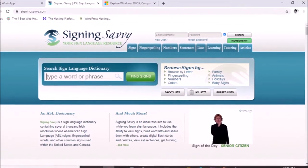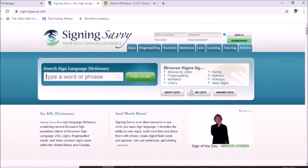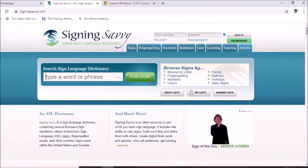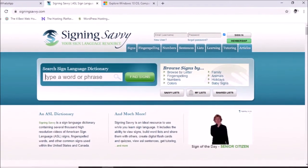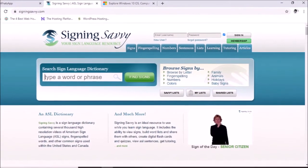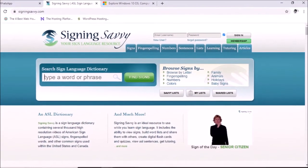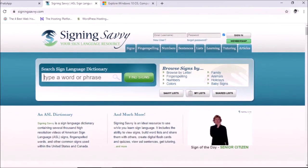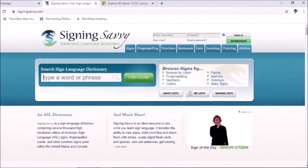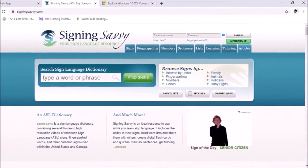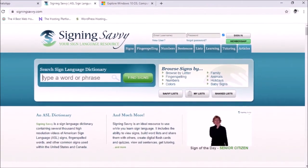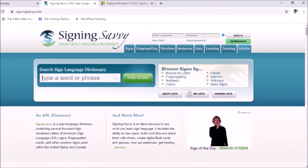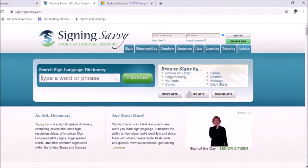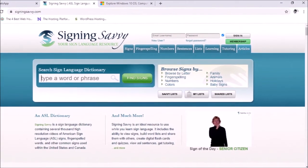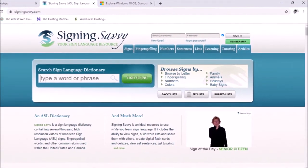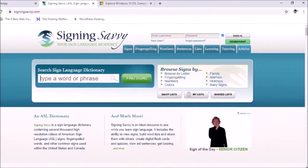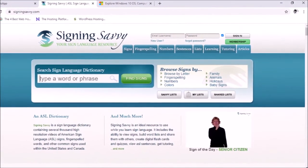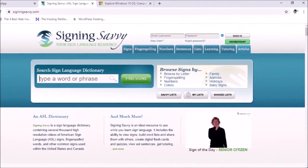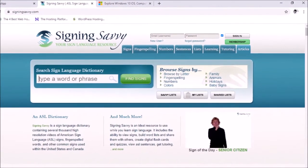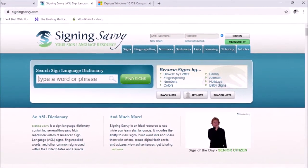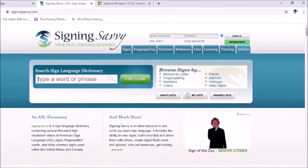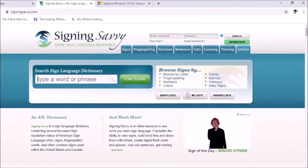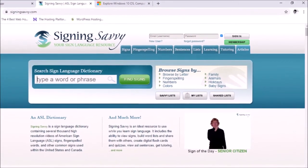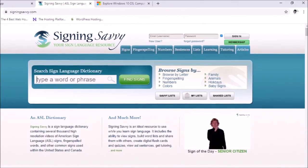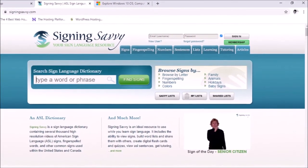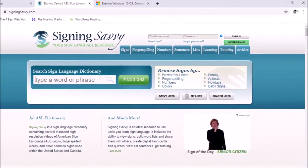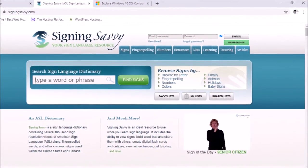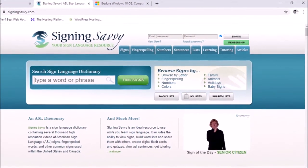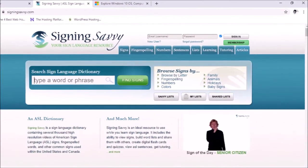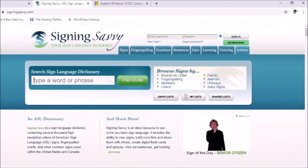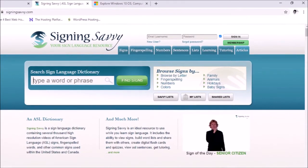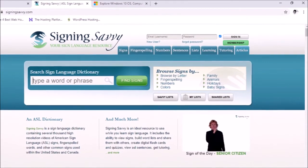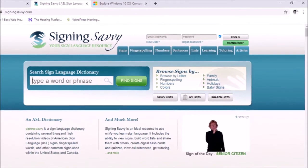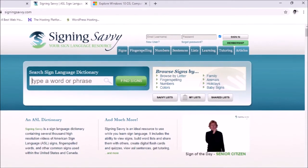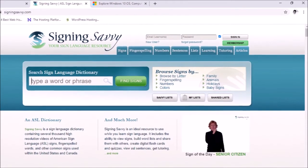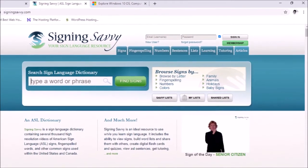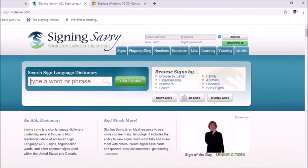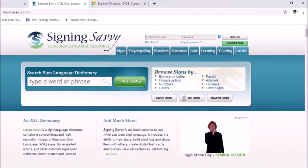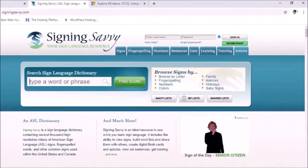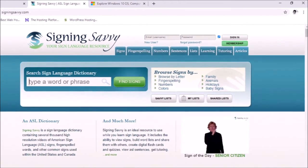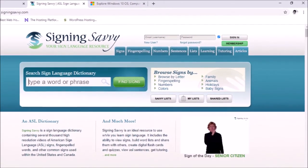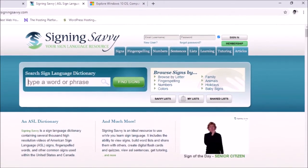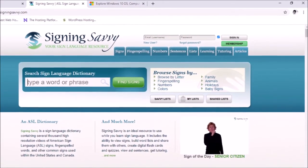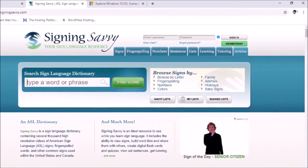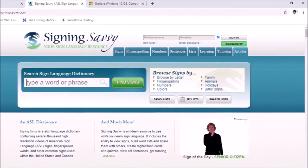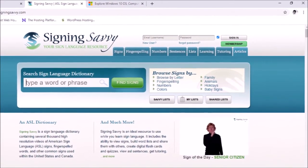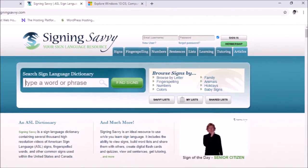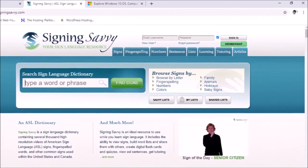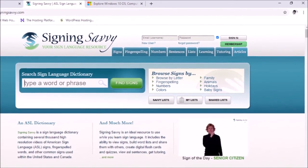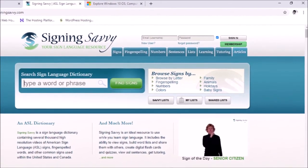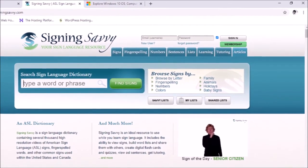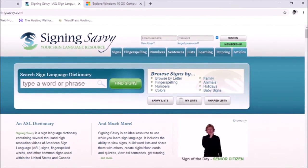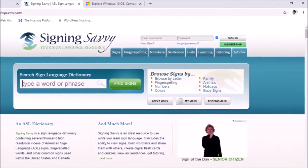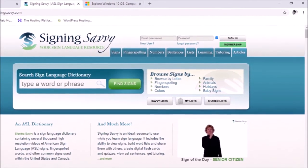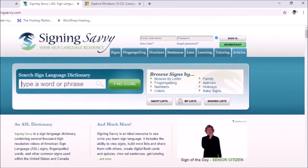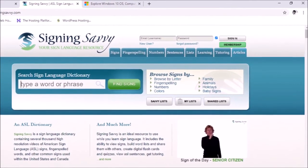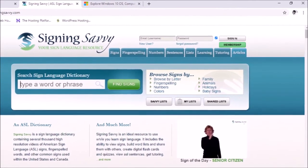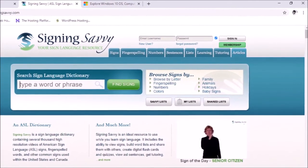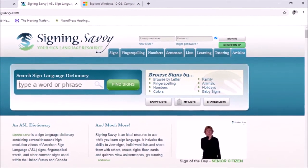www.signingsavvy.com Here you will find amazing resources for all learners. You can learn signs, learn